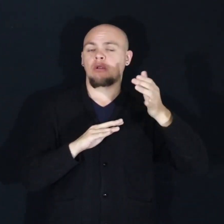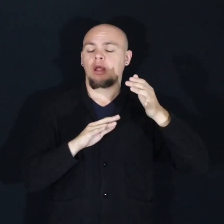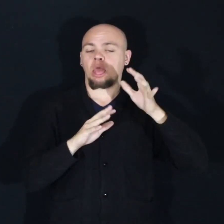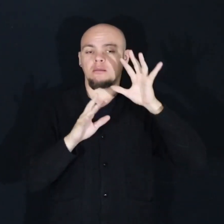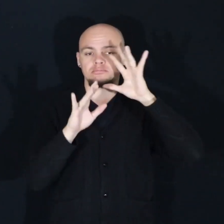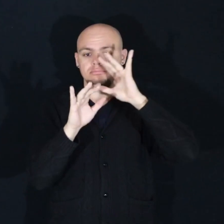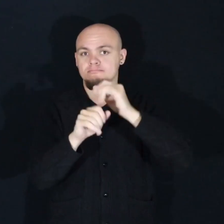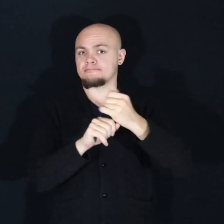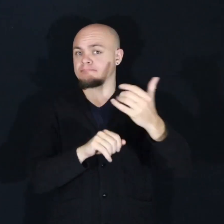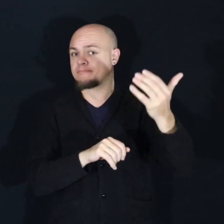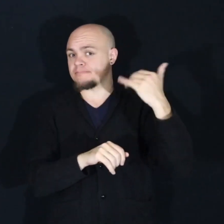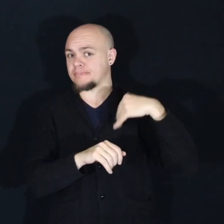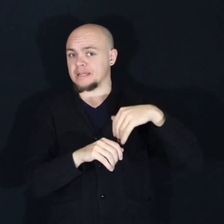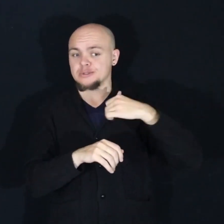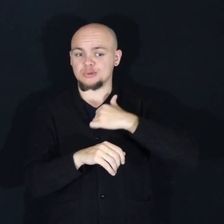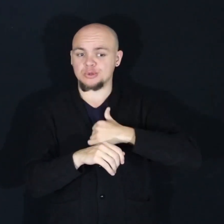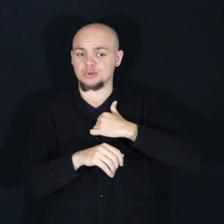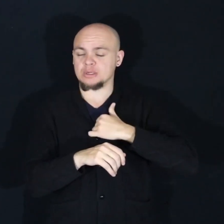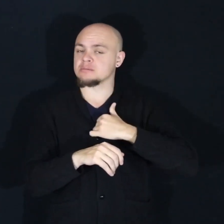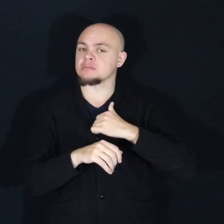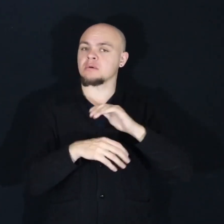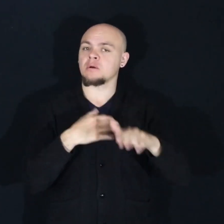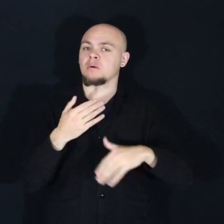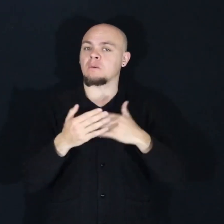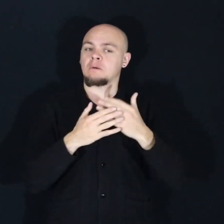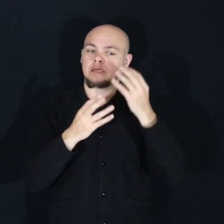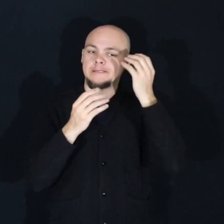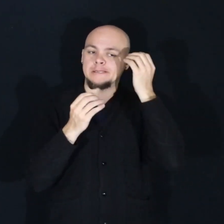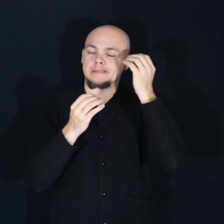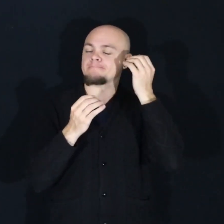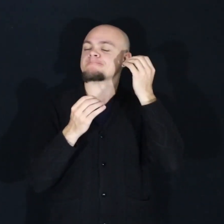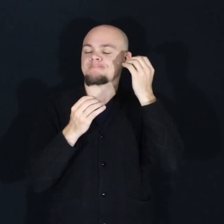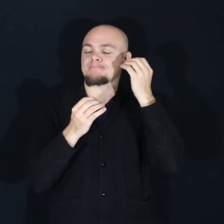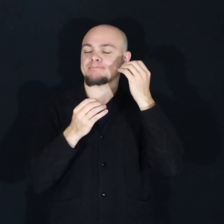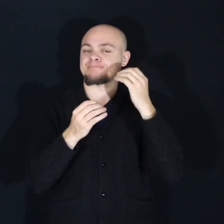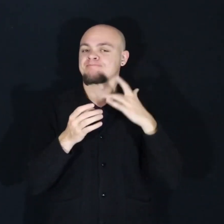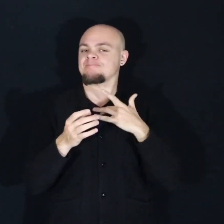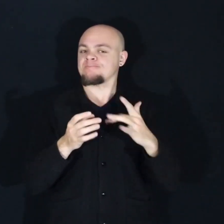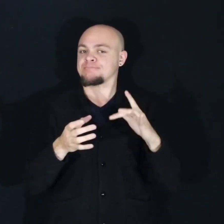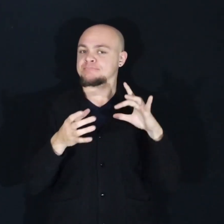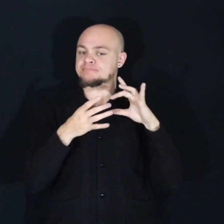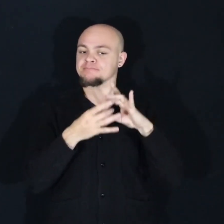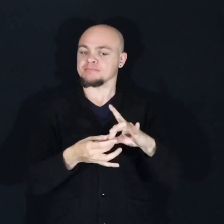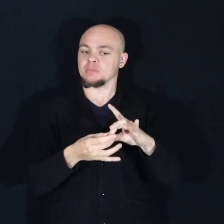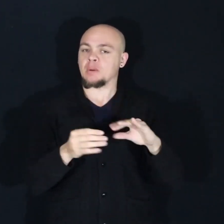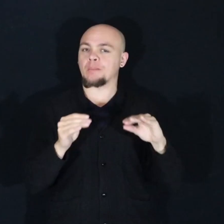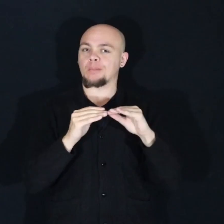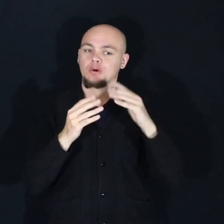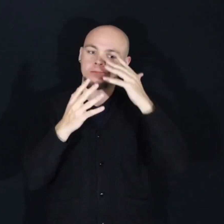past regrets, but all this thinking just makes us more and more miserable.